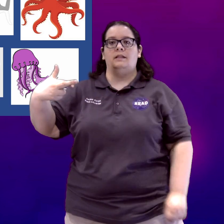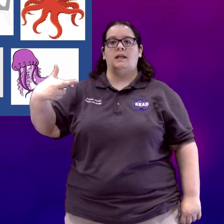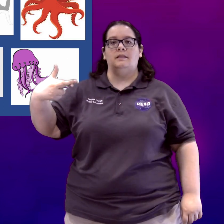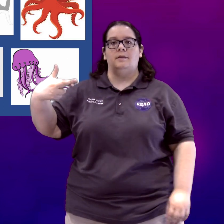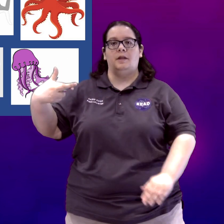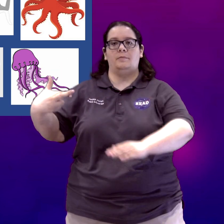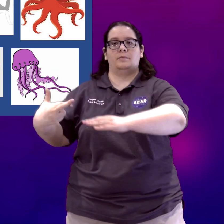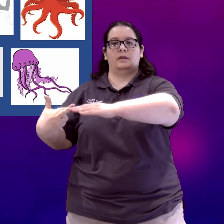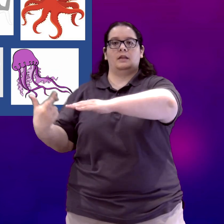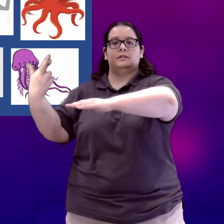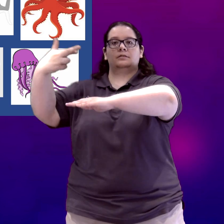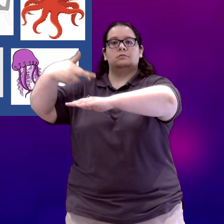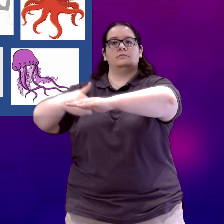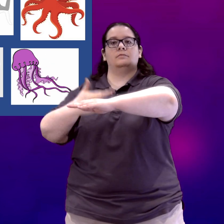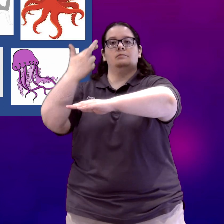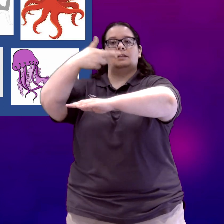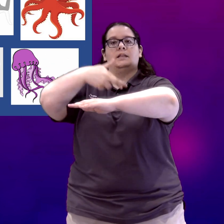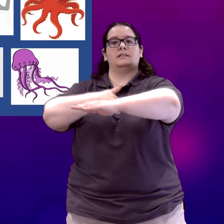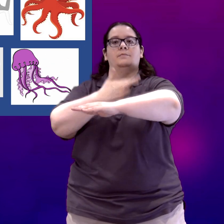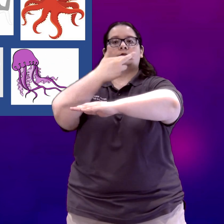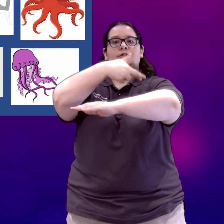that thumb up and make that same motion.